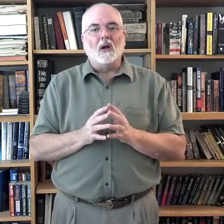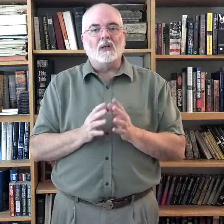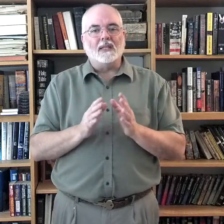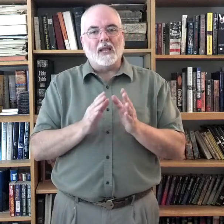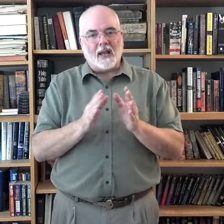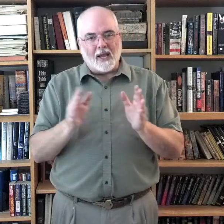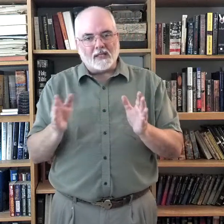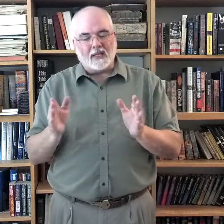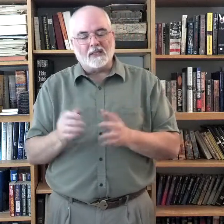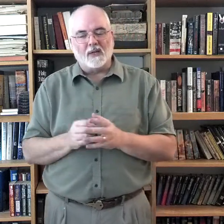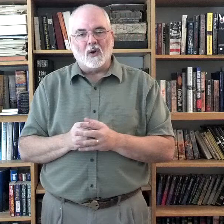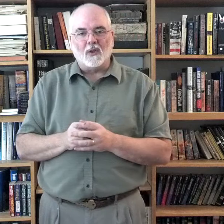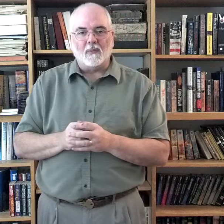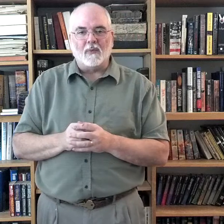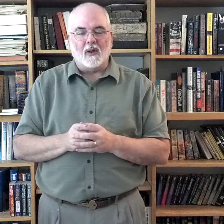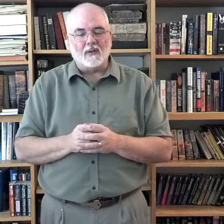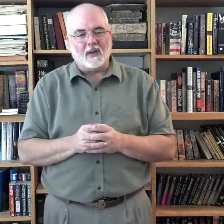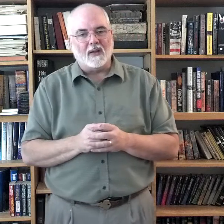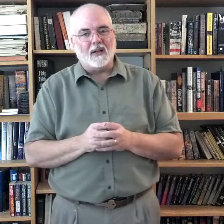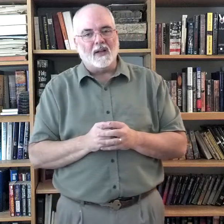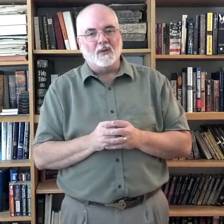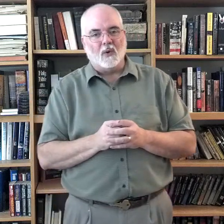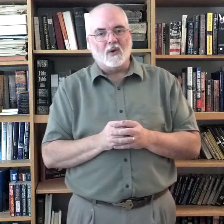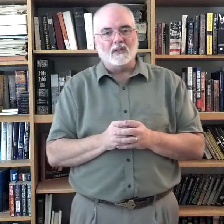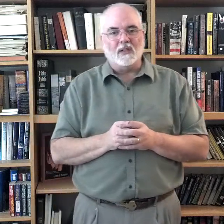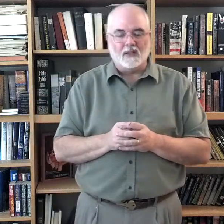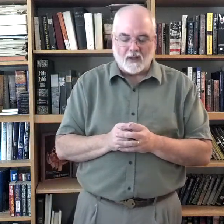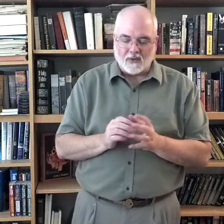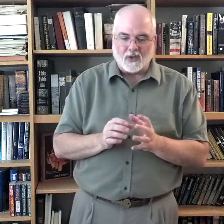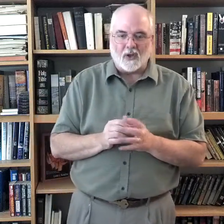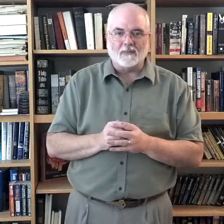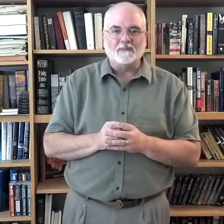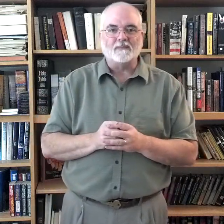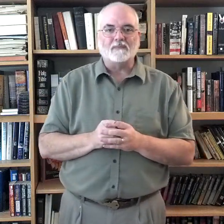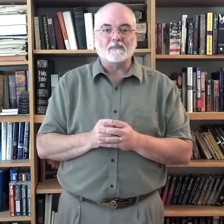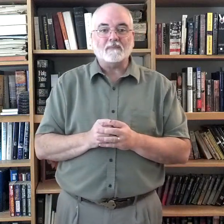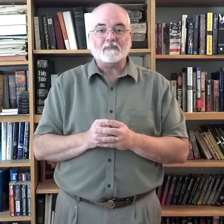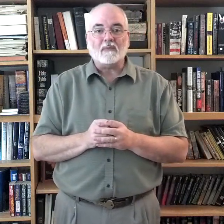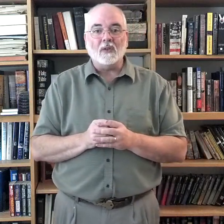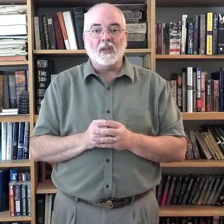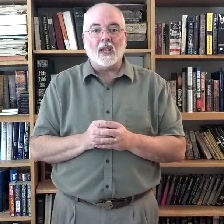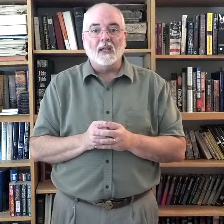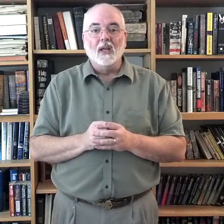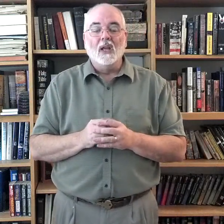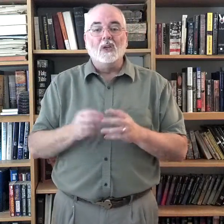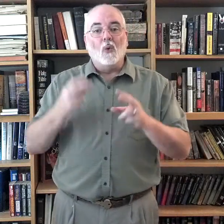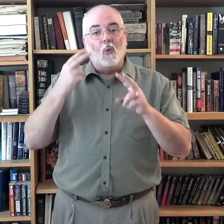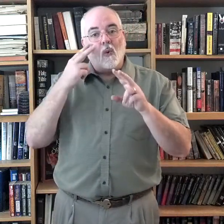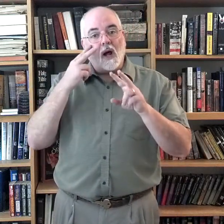to say it as it is here in the words of the song. Okay? Watch.